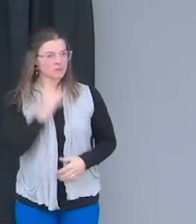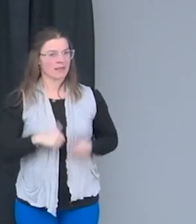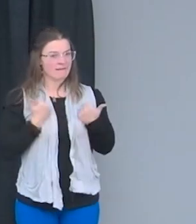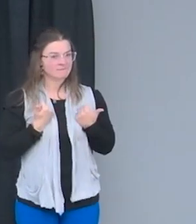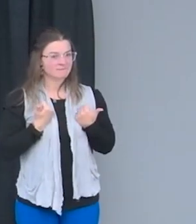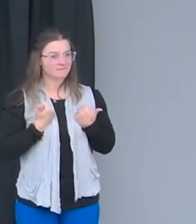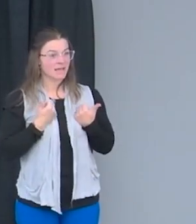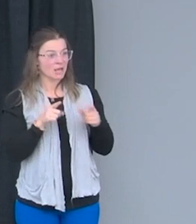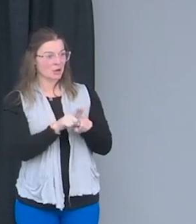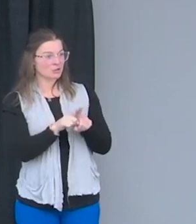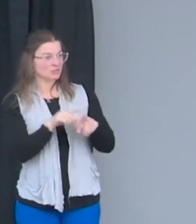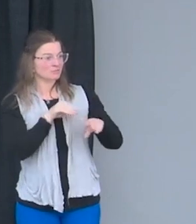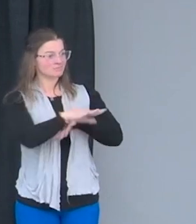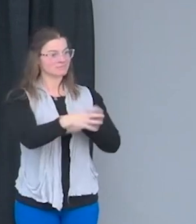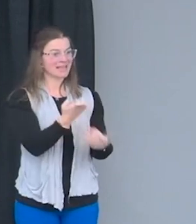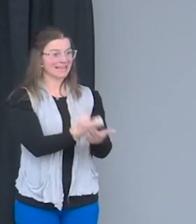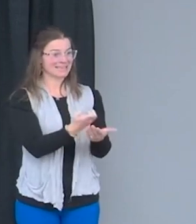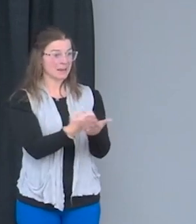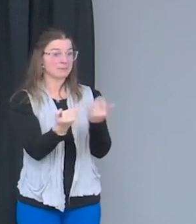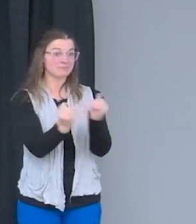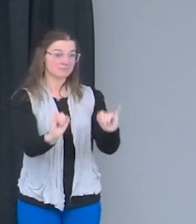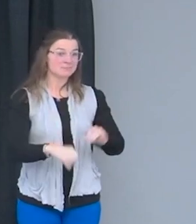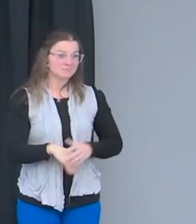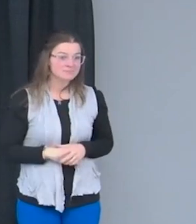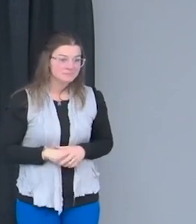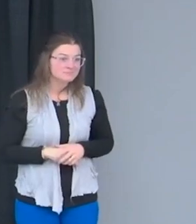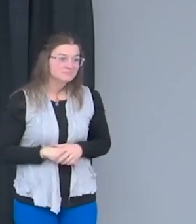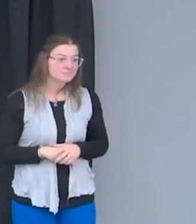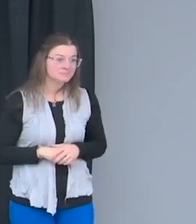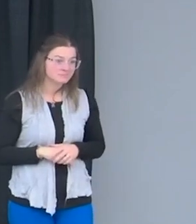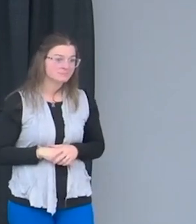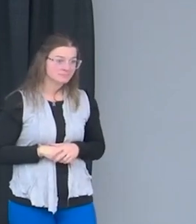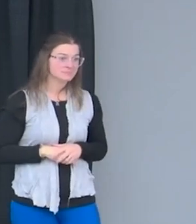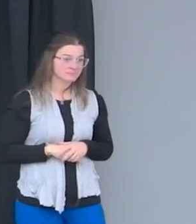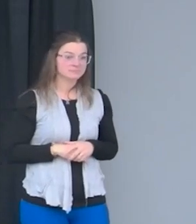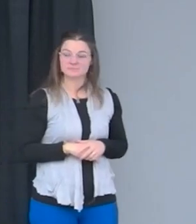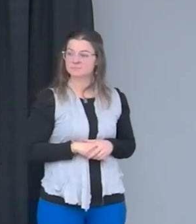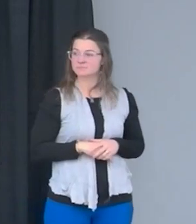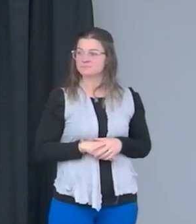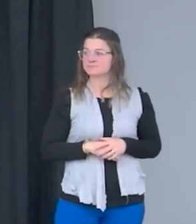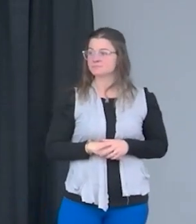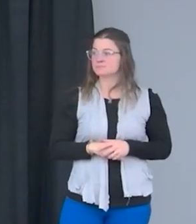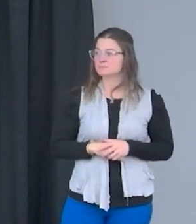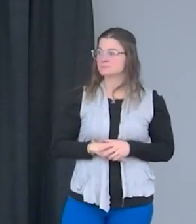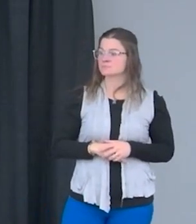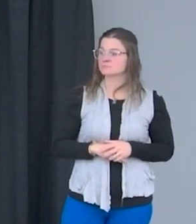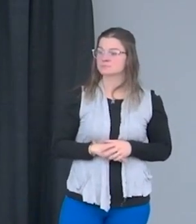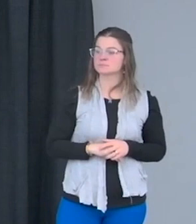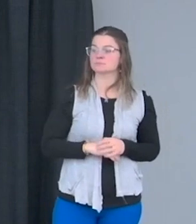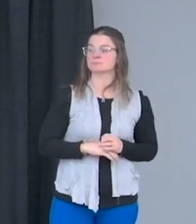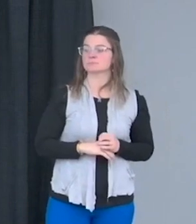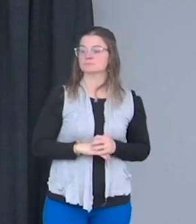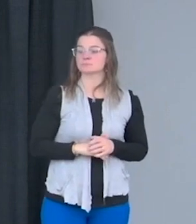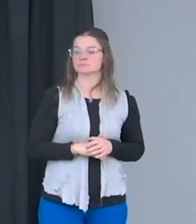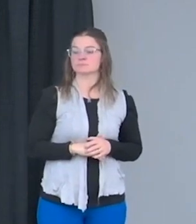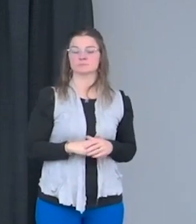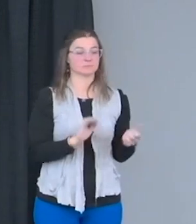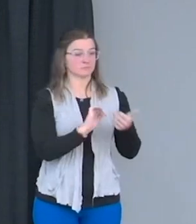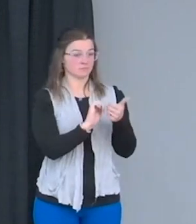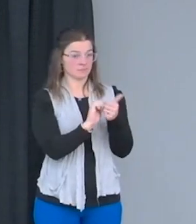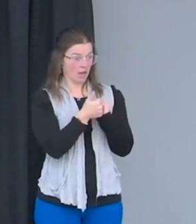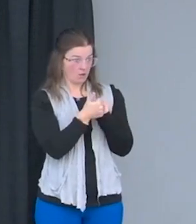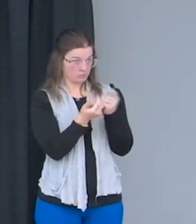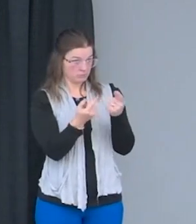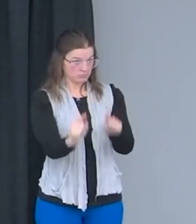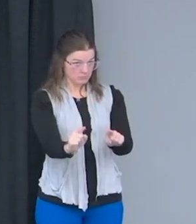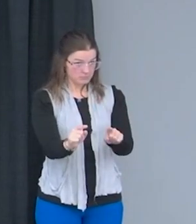independence. And one of the ways that we do that is